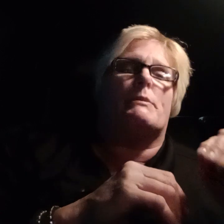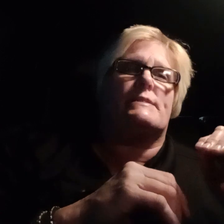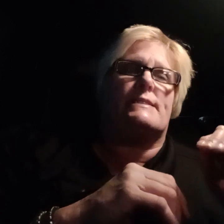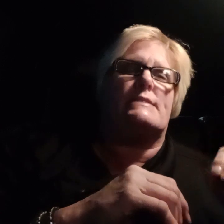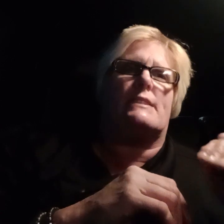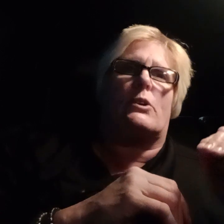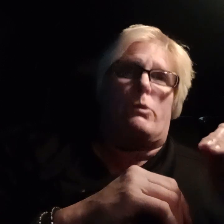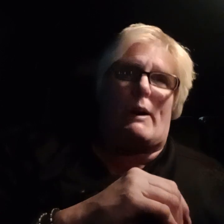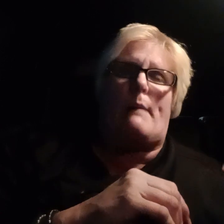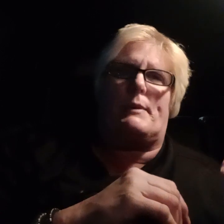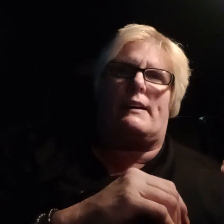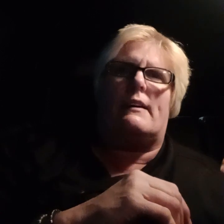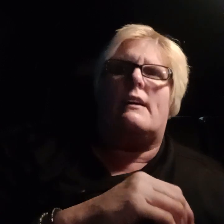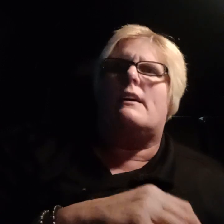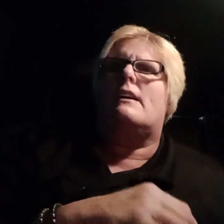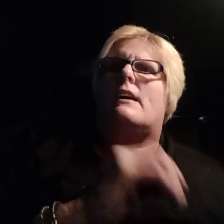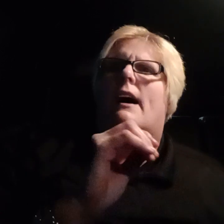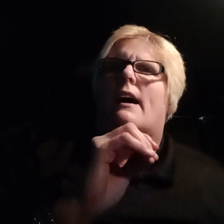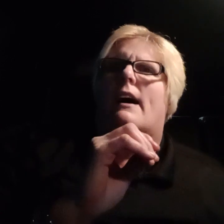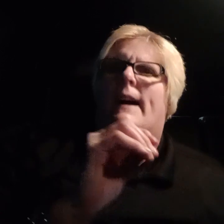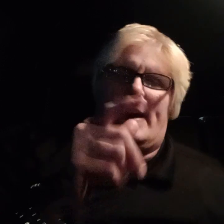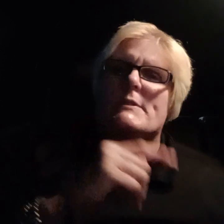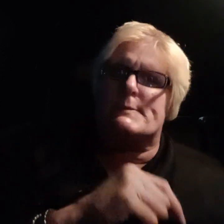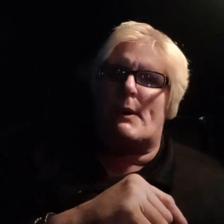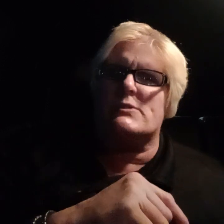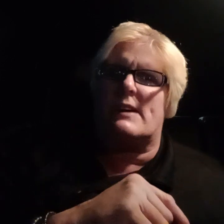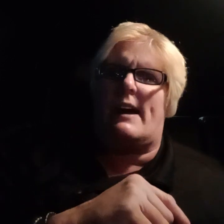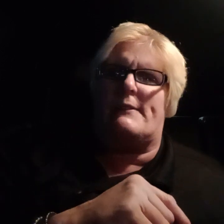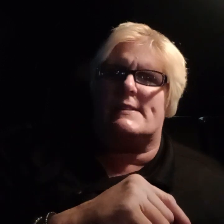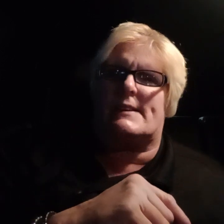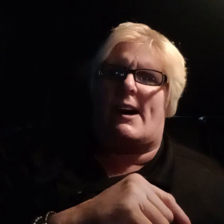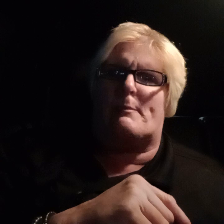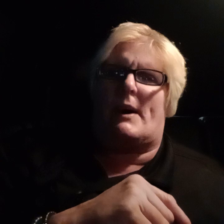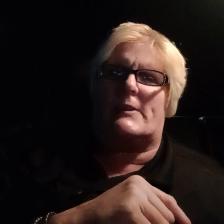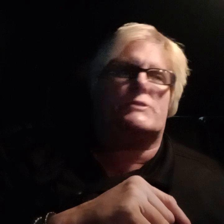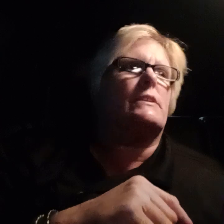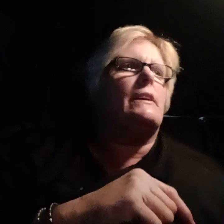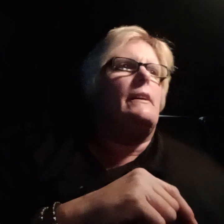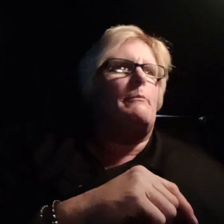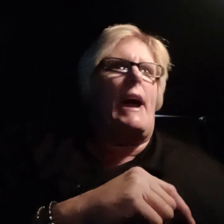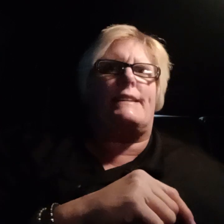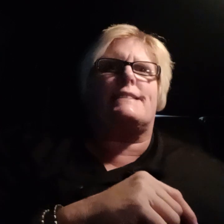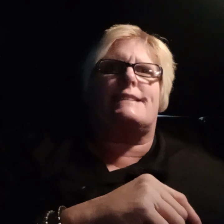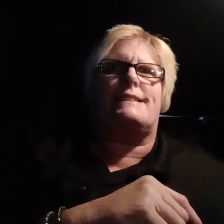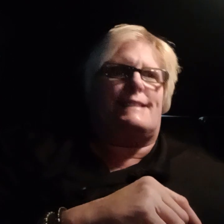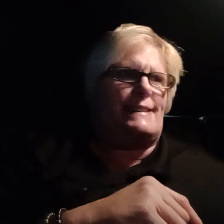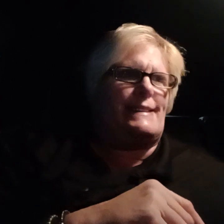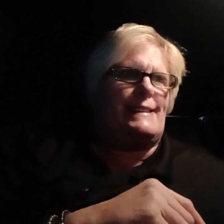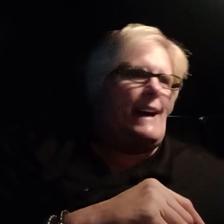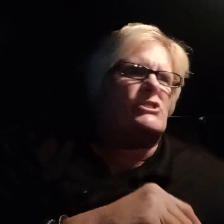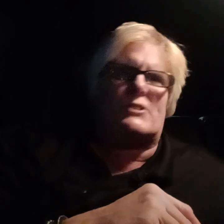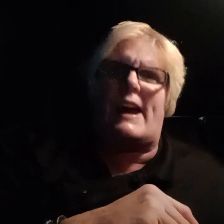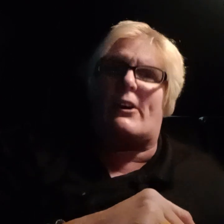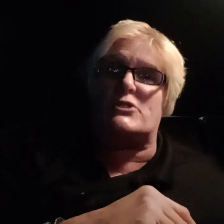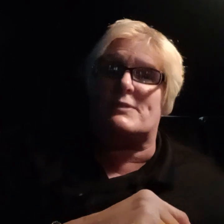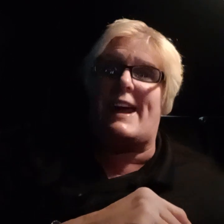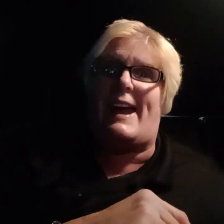he was this crappy. He was supposed to have his car parts back yesterday or today,